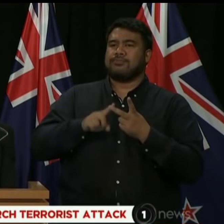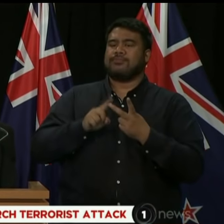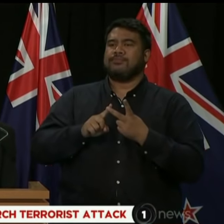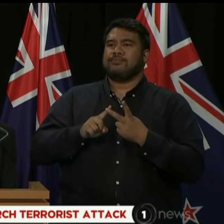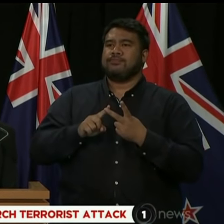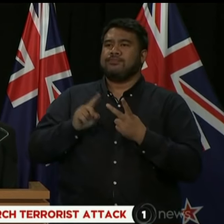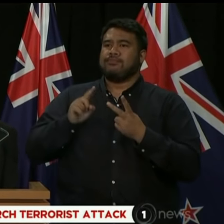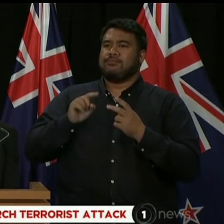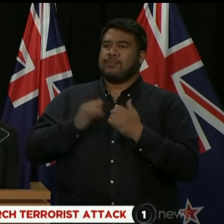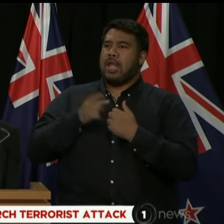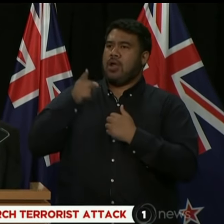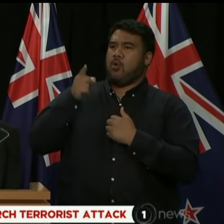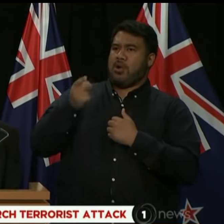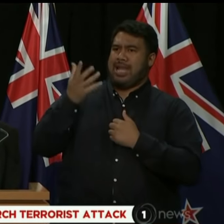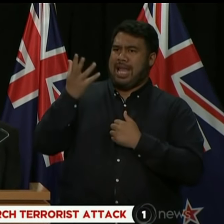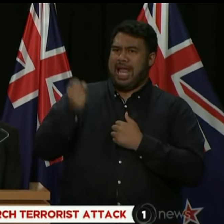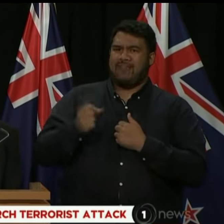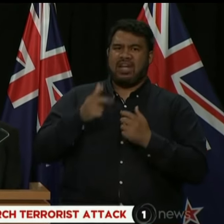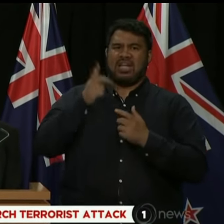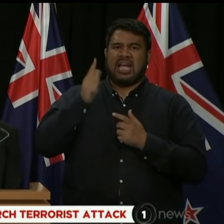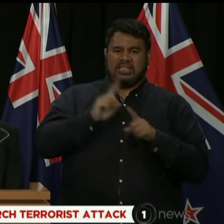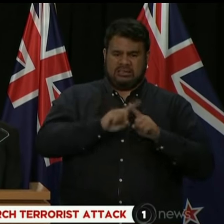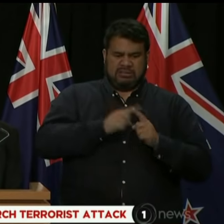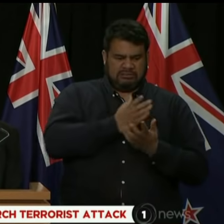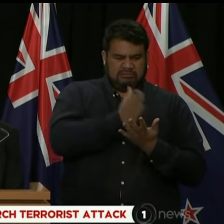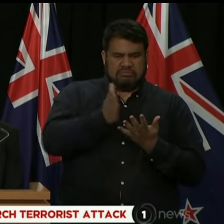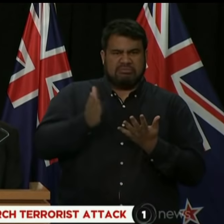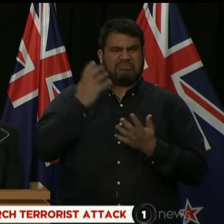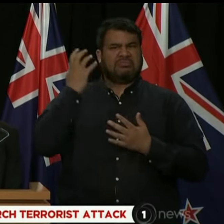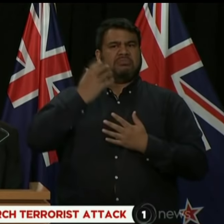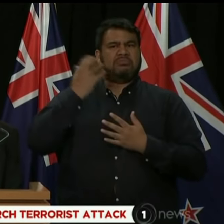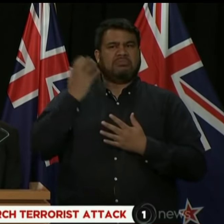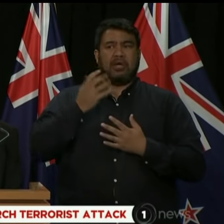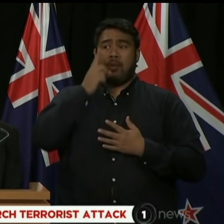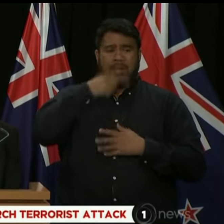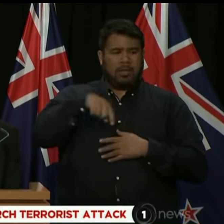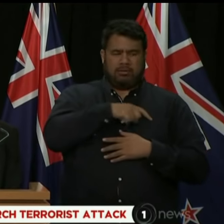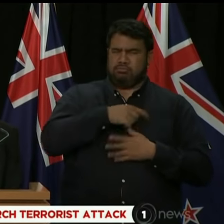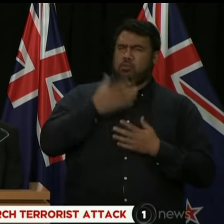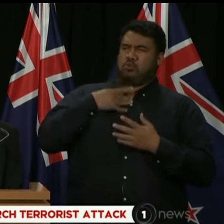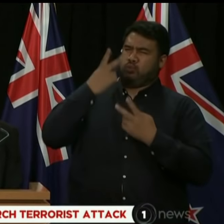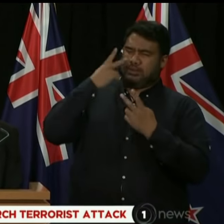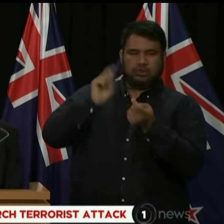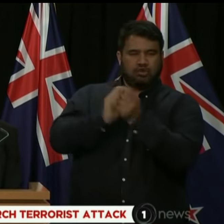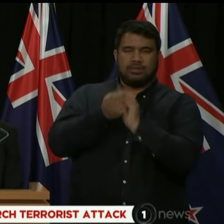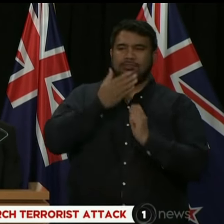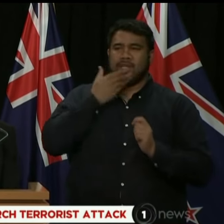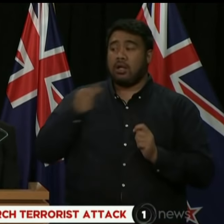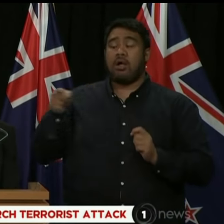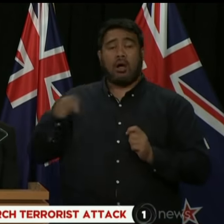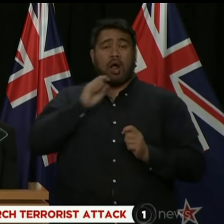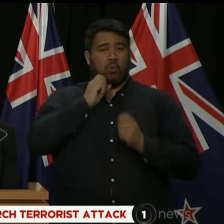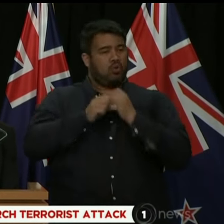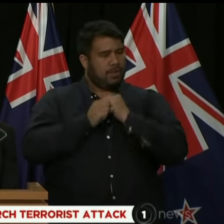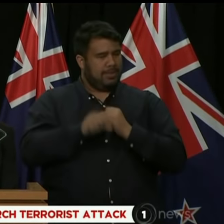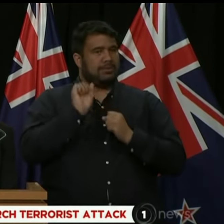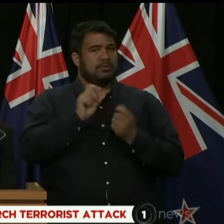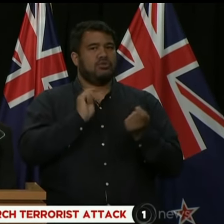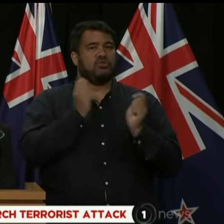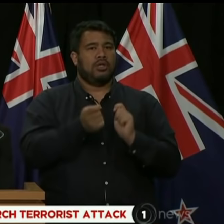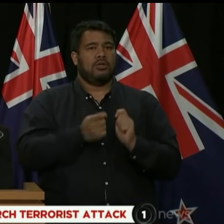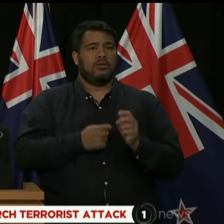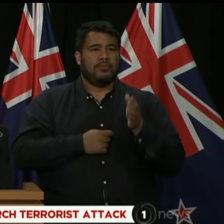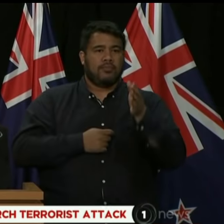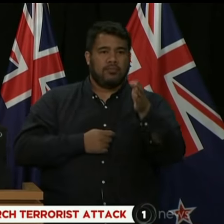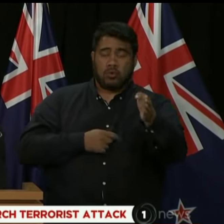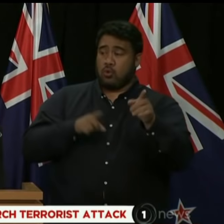weapons of that range, then obviously I think people will be seeking change, and I'm committing to that. And also travelling